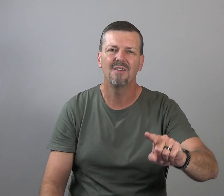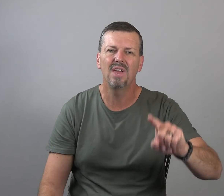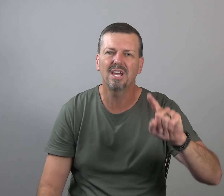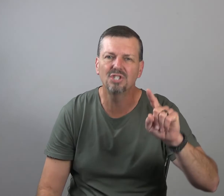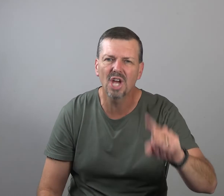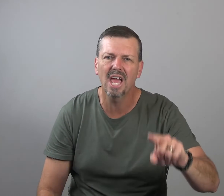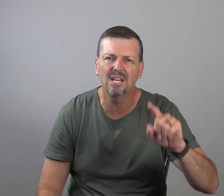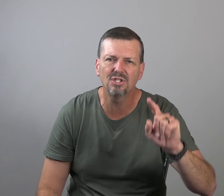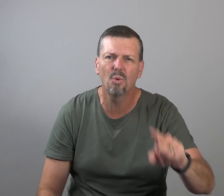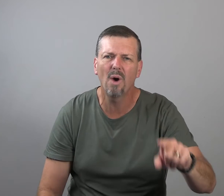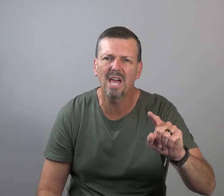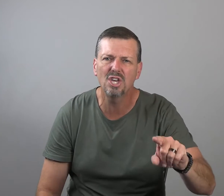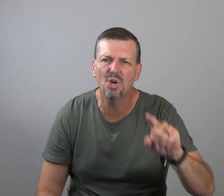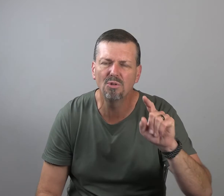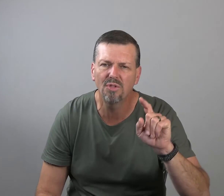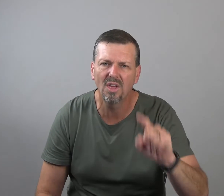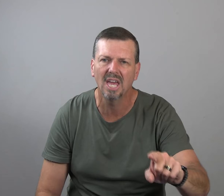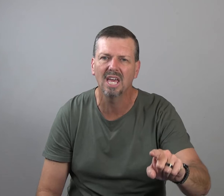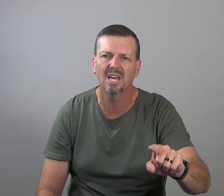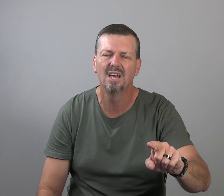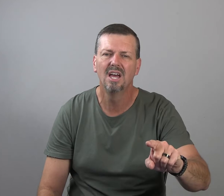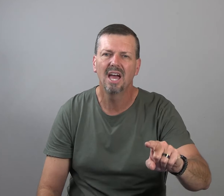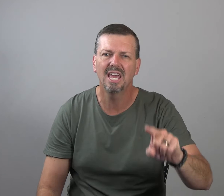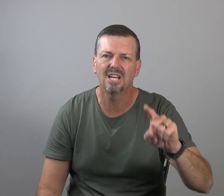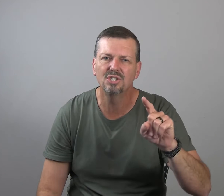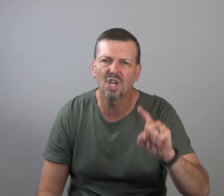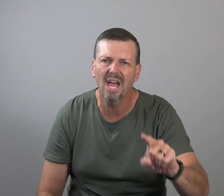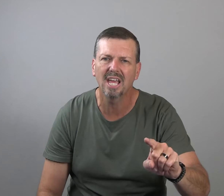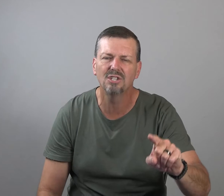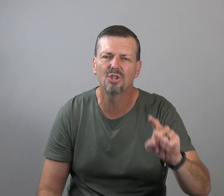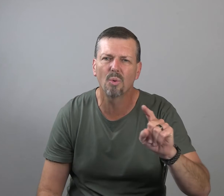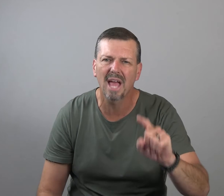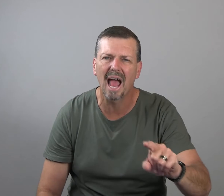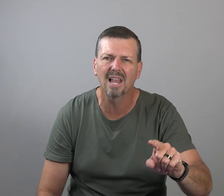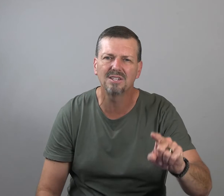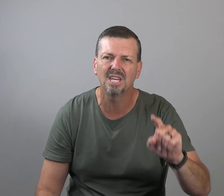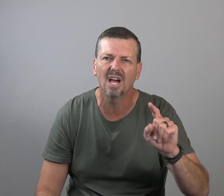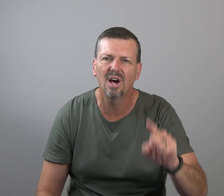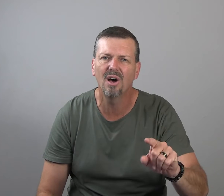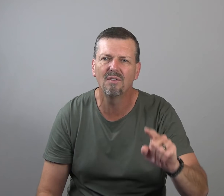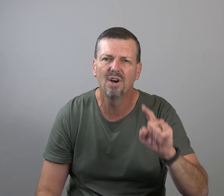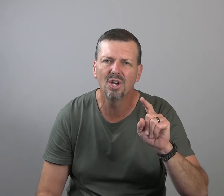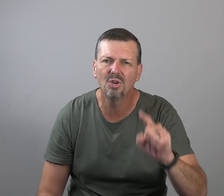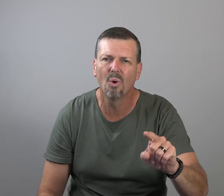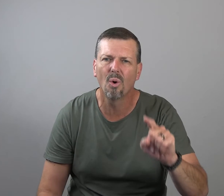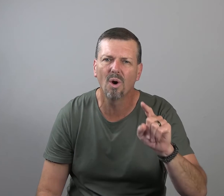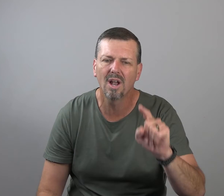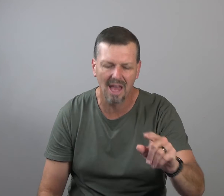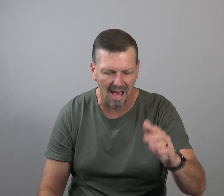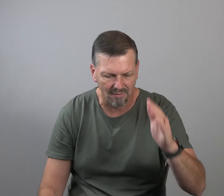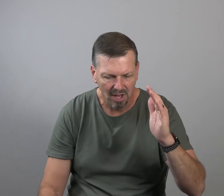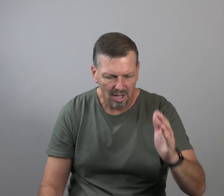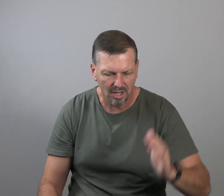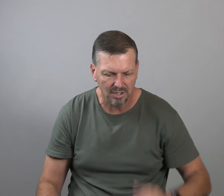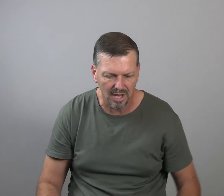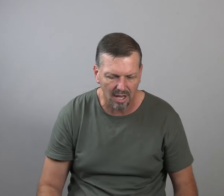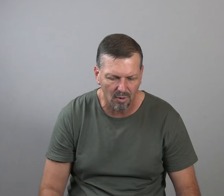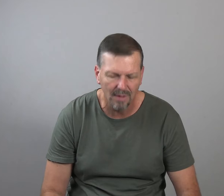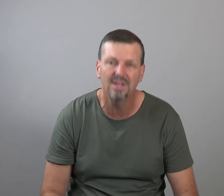If he can change the way you think, he can change the reality of your life. Look at 2 Corinthians